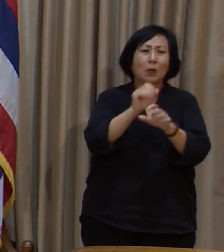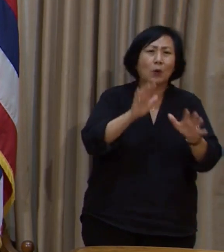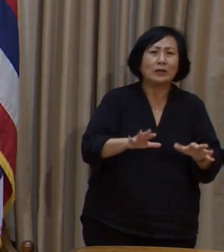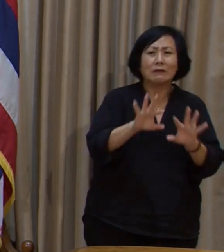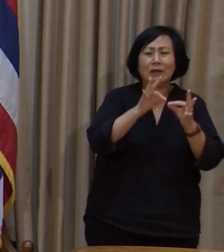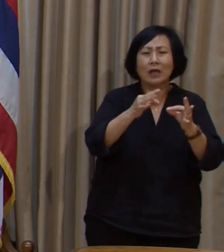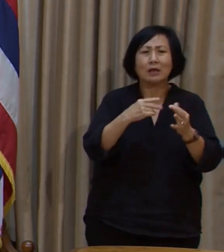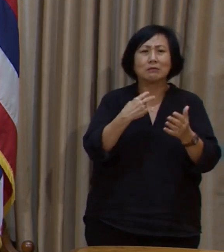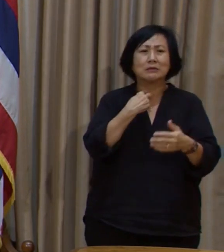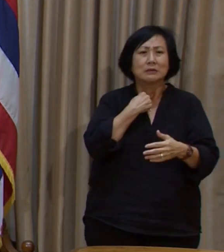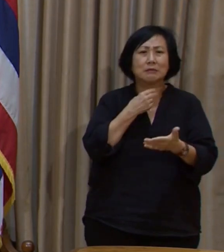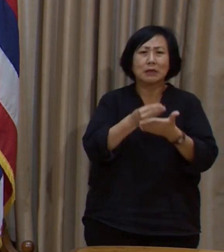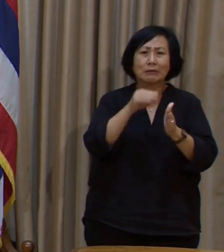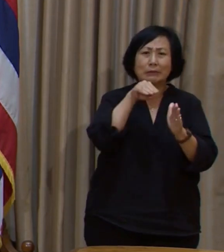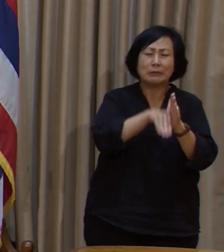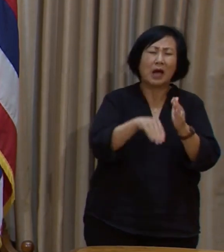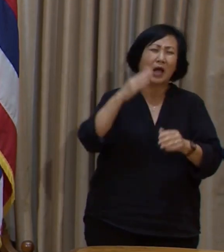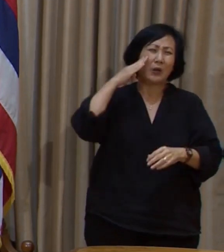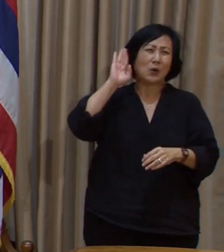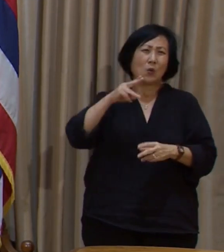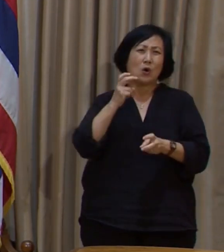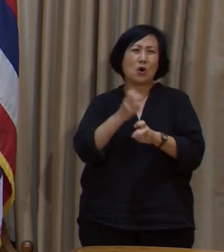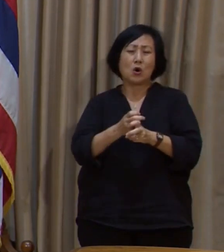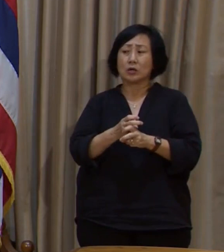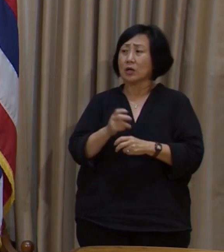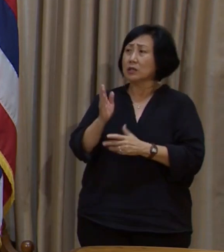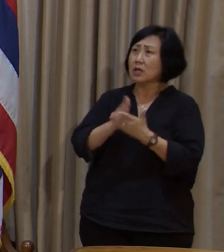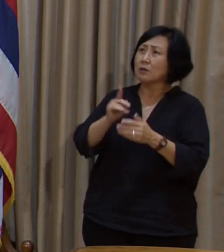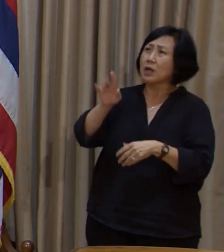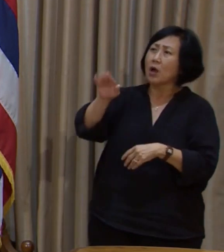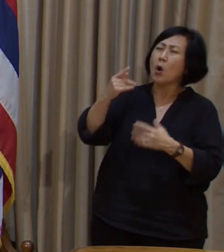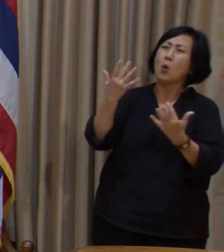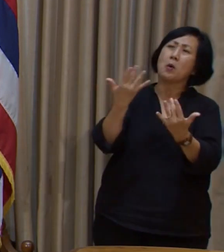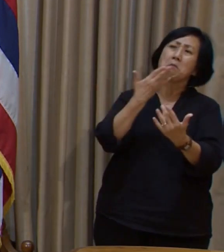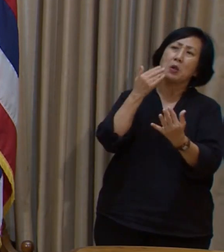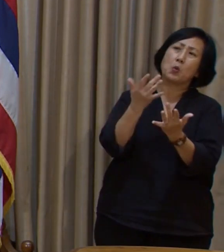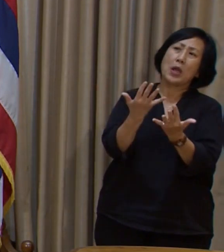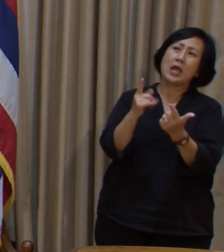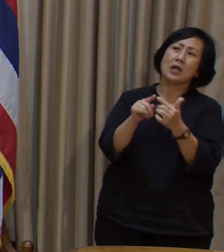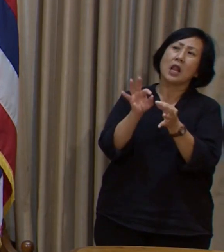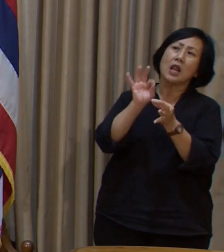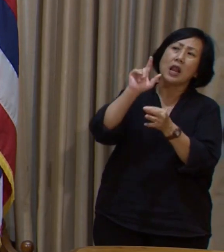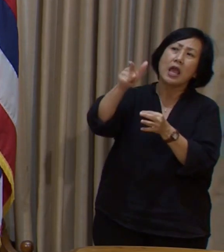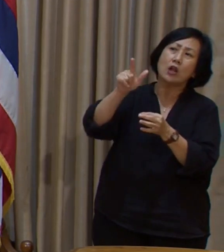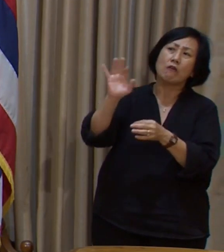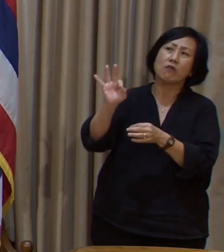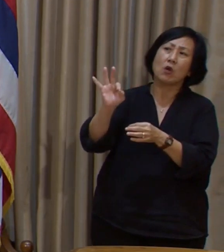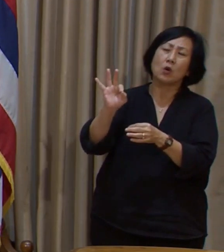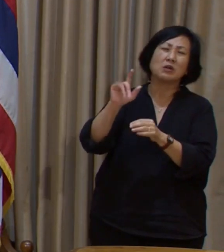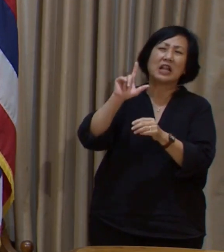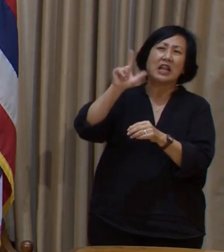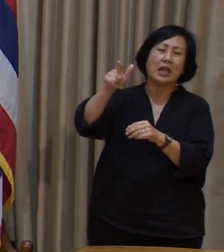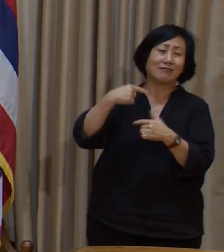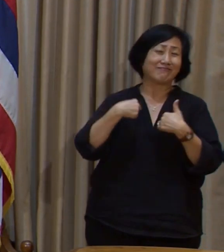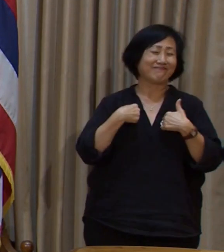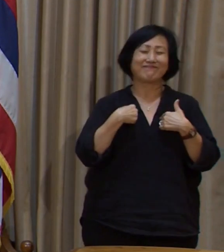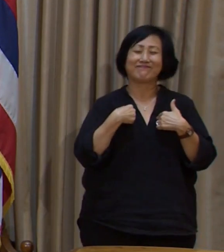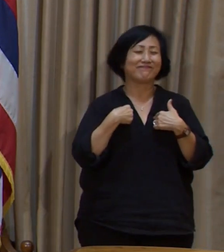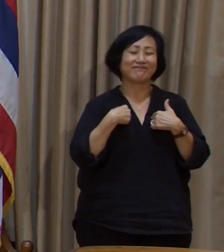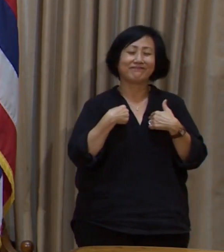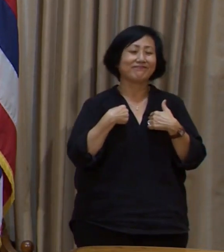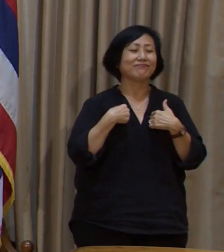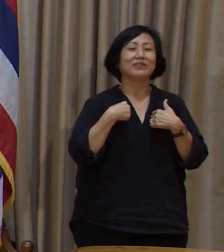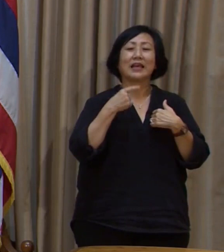and their families. To those who say we can wait to implement these furloughs, I say